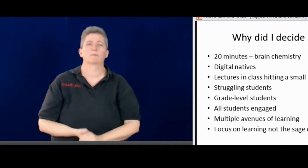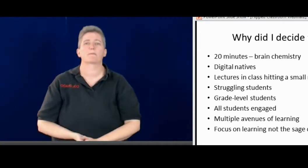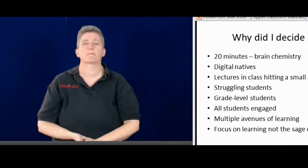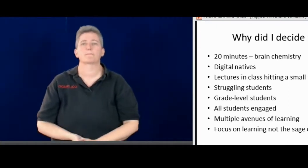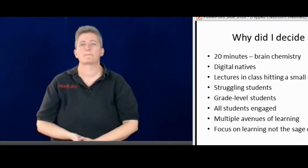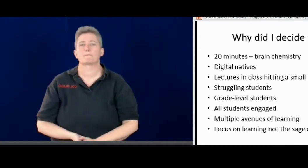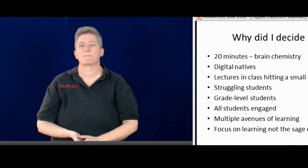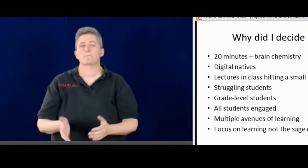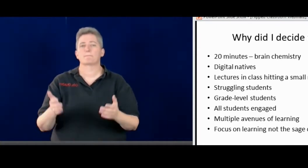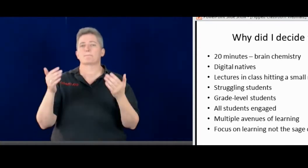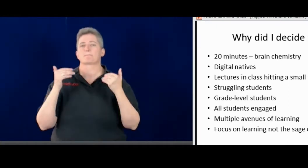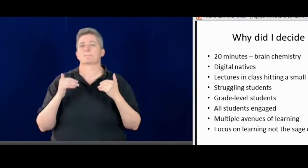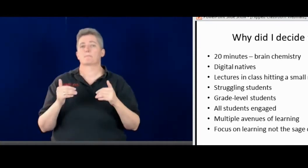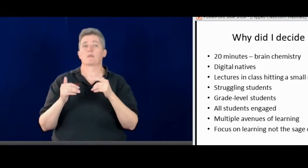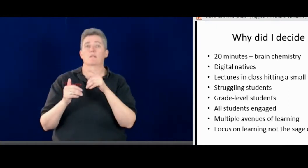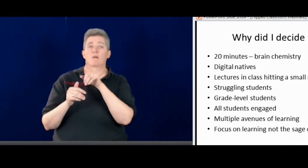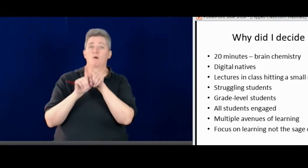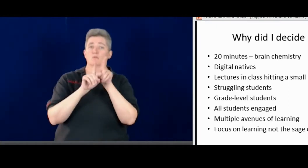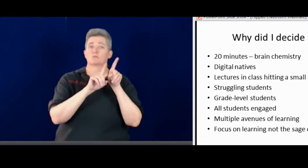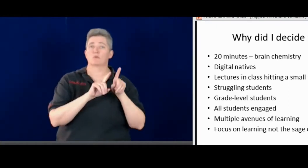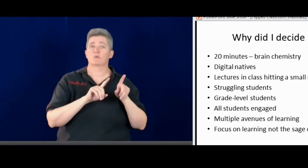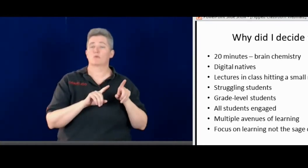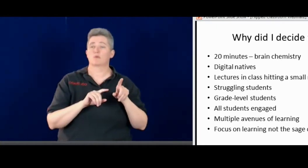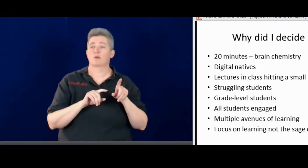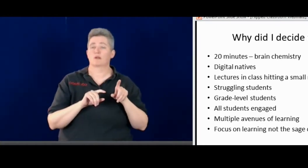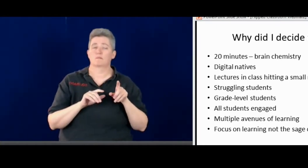providing the information given through lecture.